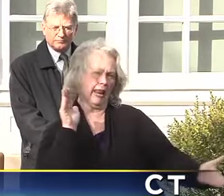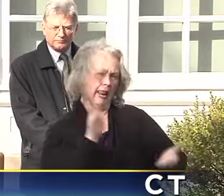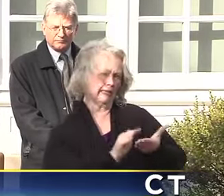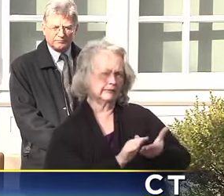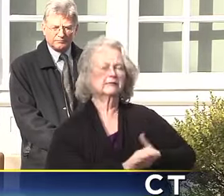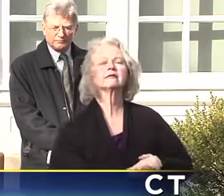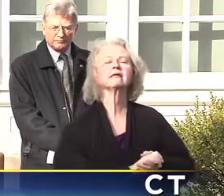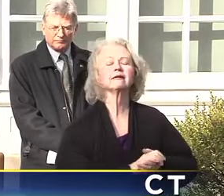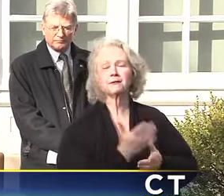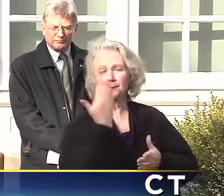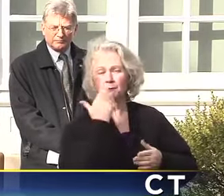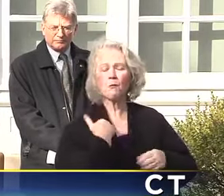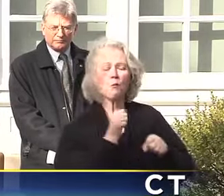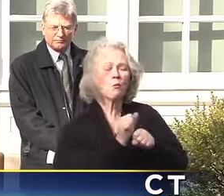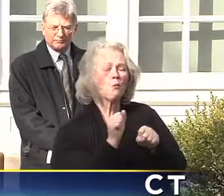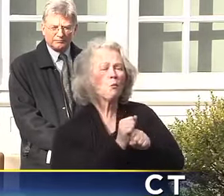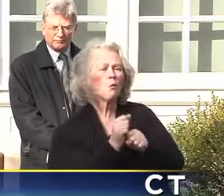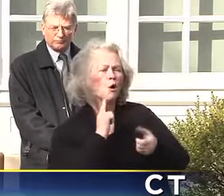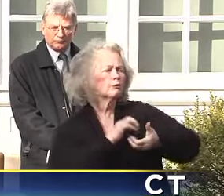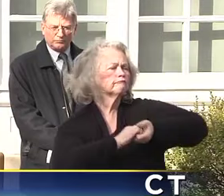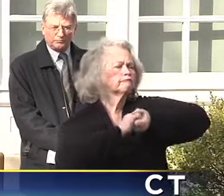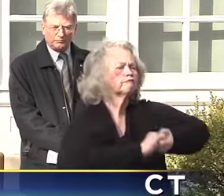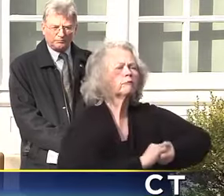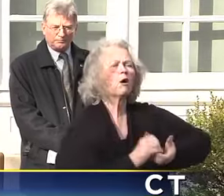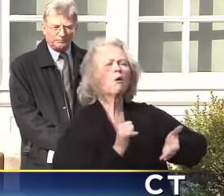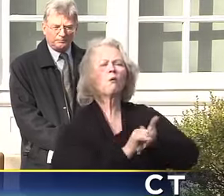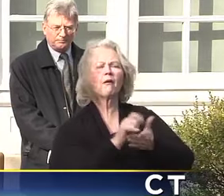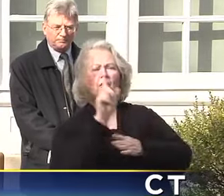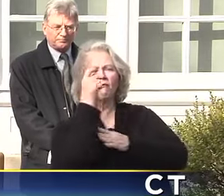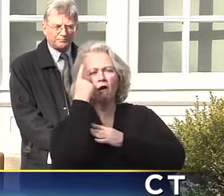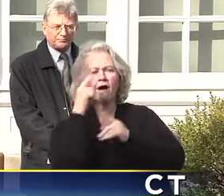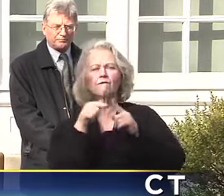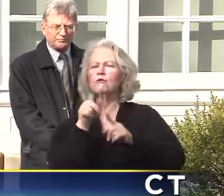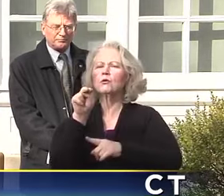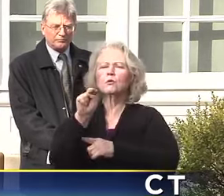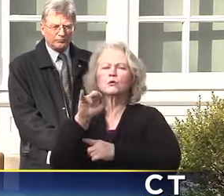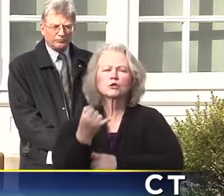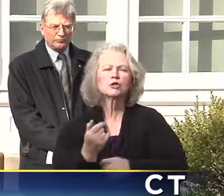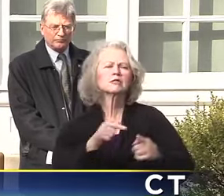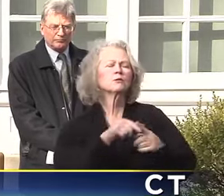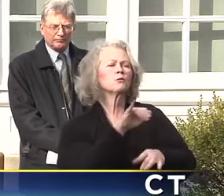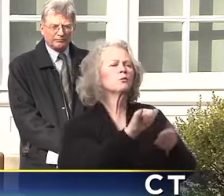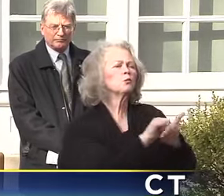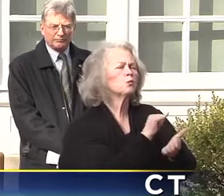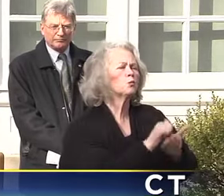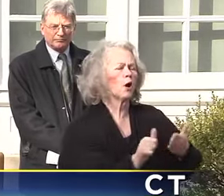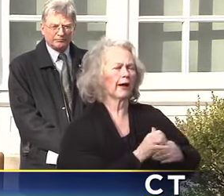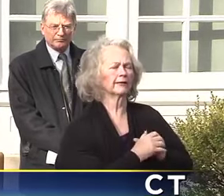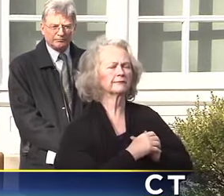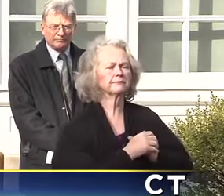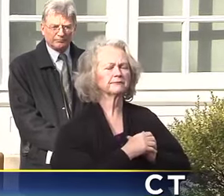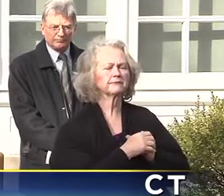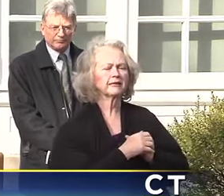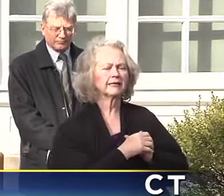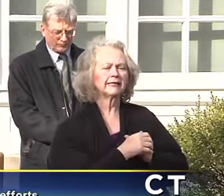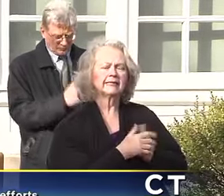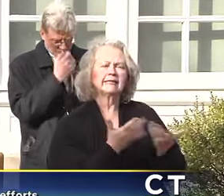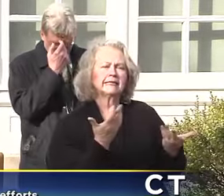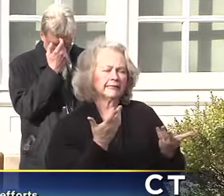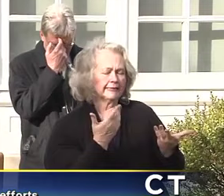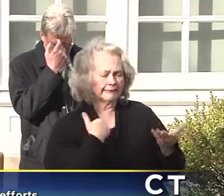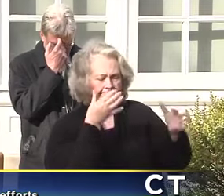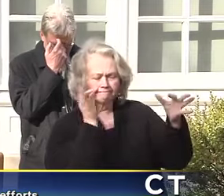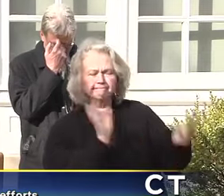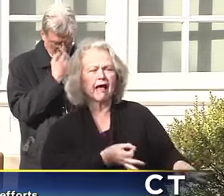I, working in conjunction with the governors of New Jersey and New York, you know, we shut